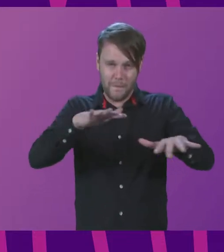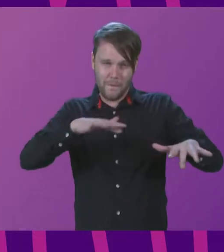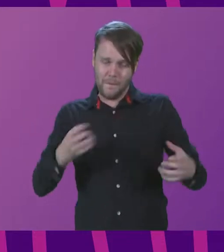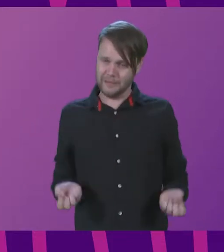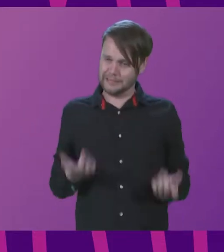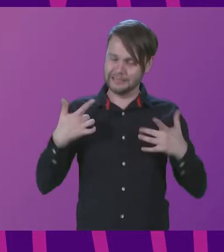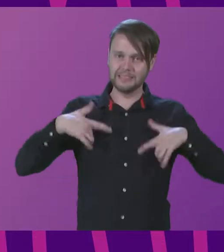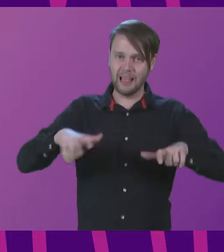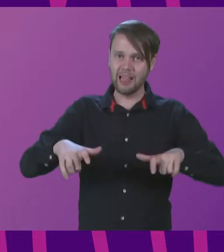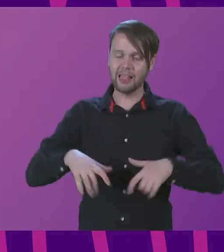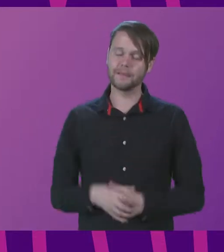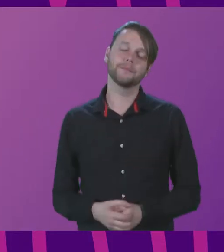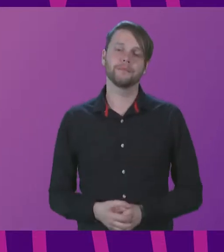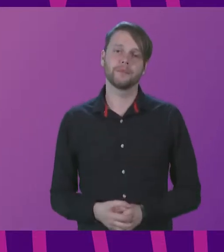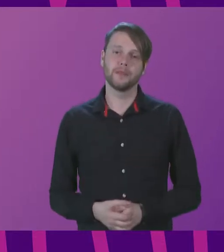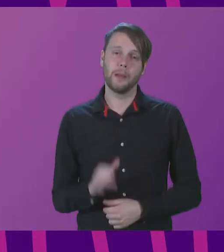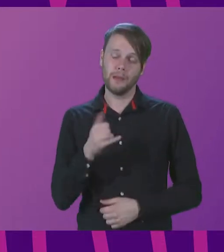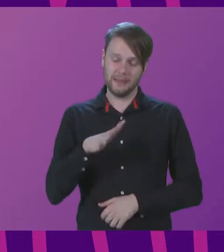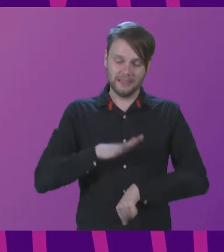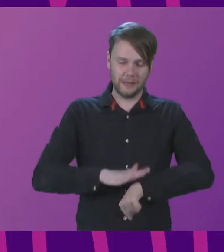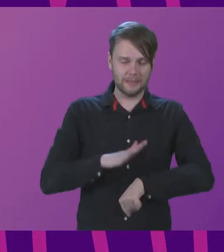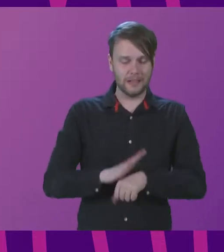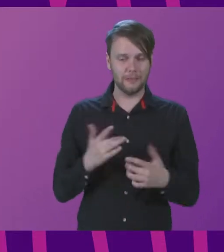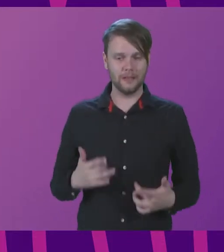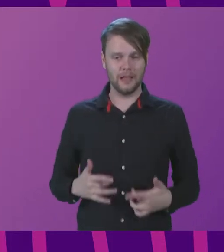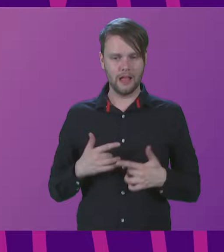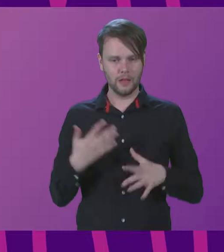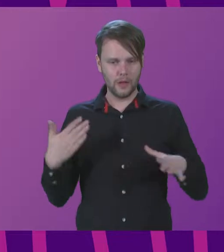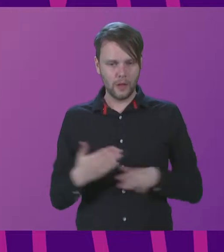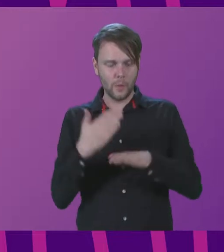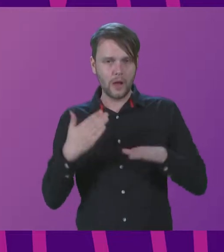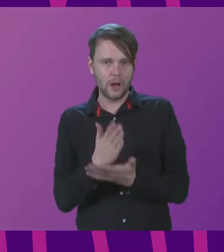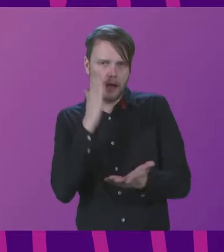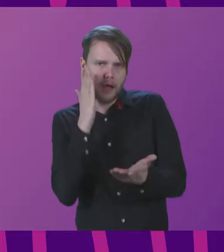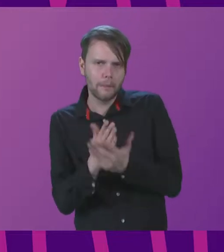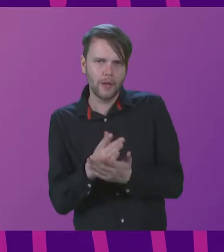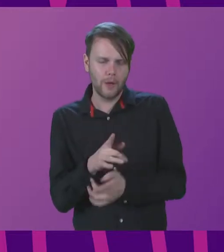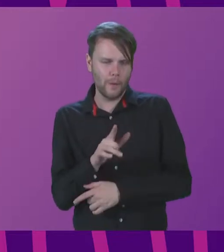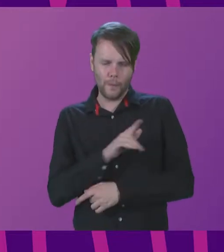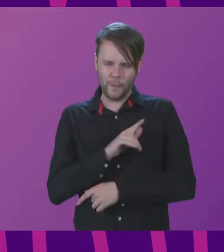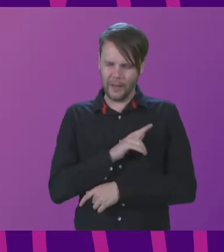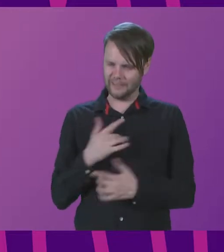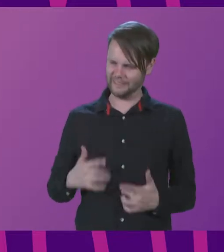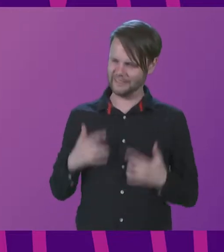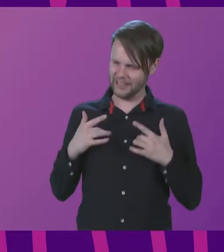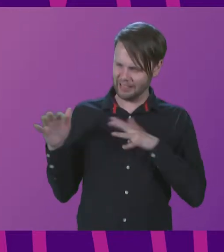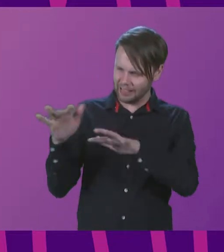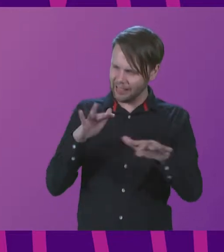brightly. It might take us some time to be able to work out exactly why that's the sense.